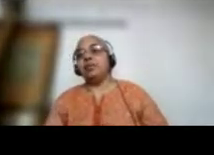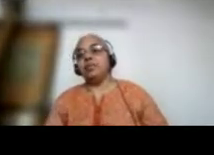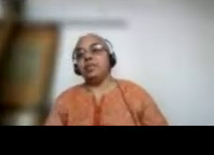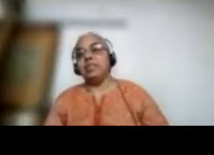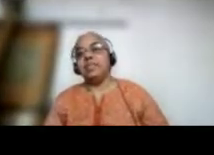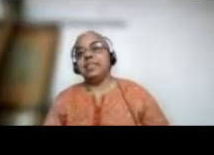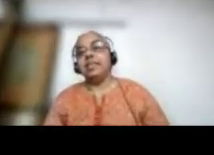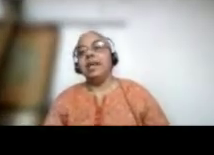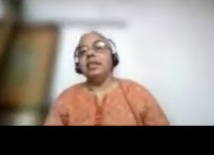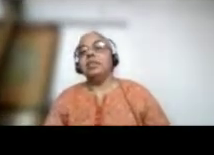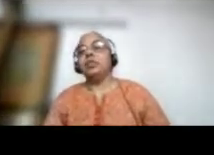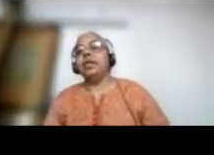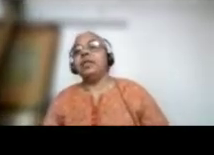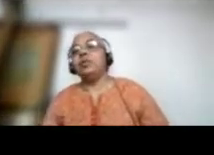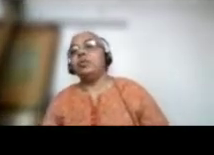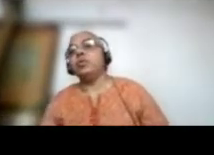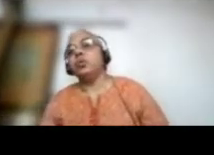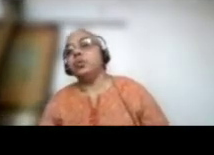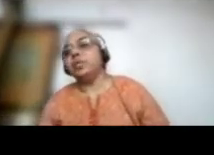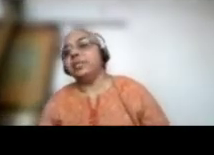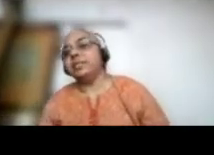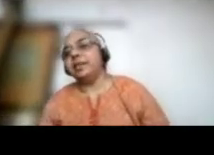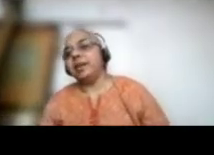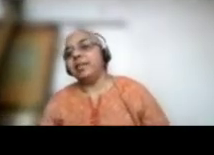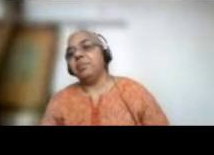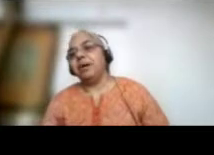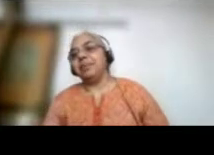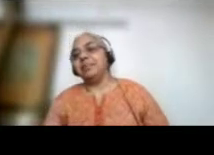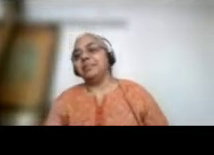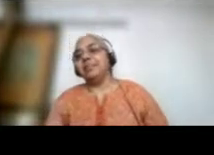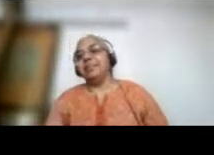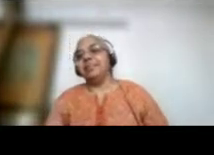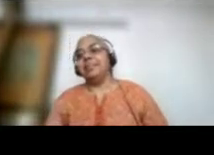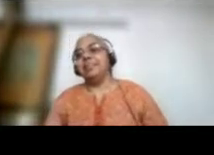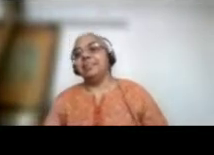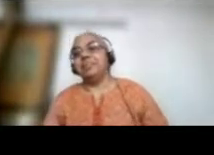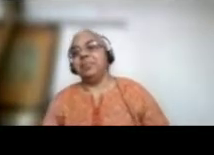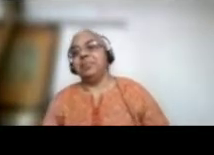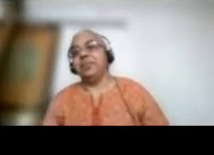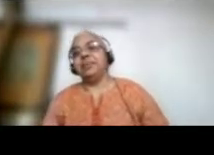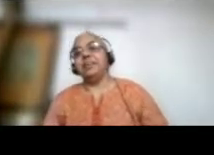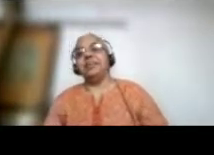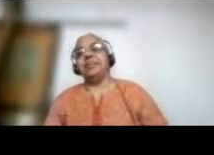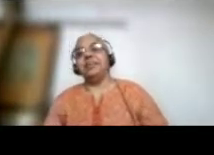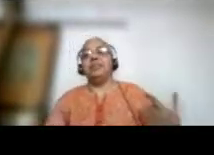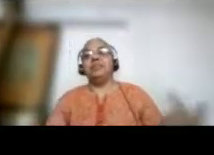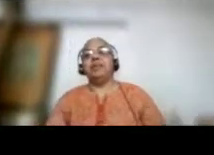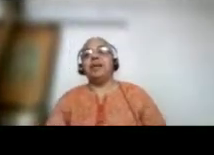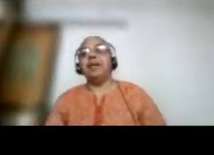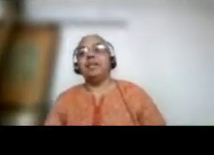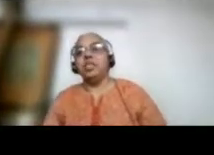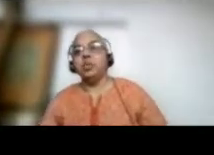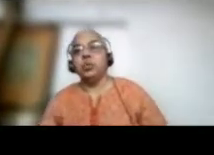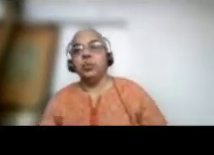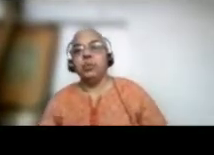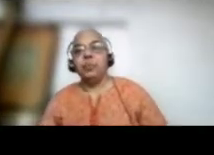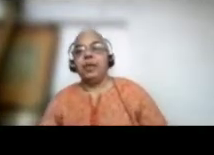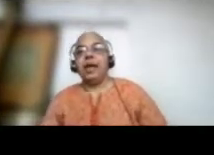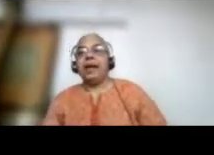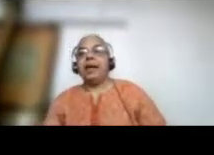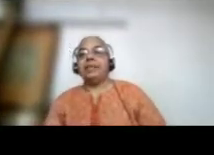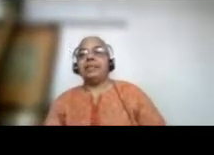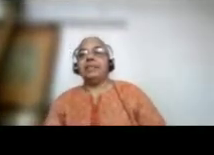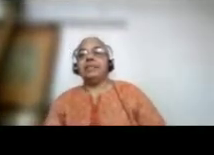are held across in the city. So, they get also to visit the Rani Bagh, the Baikhala Zoo,